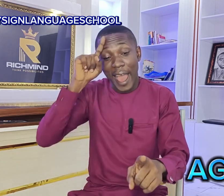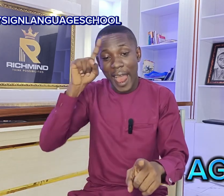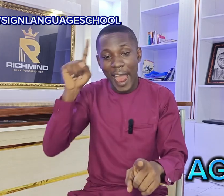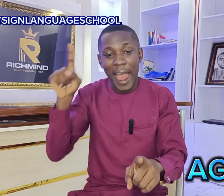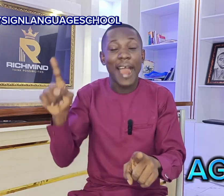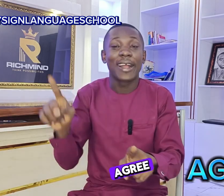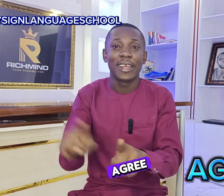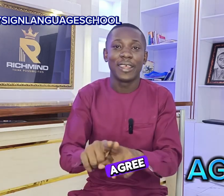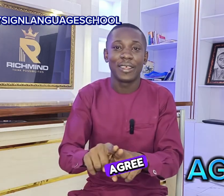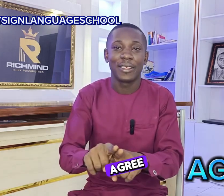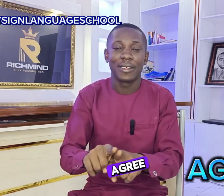agree